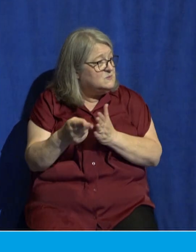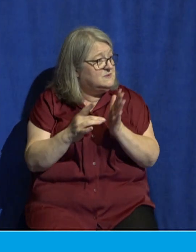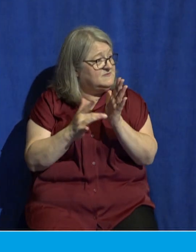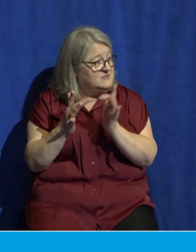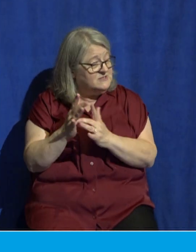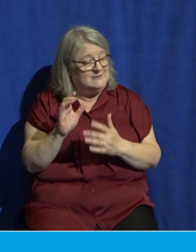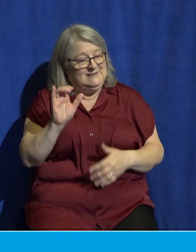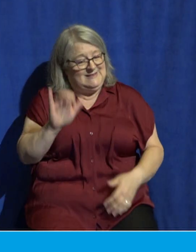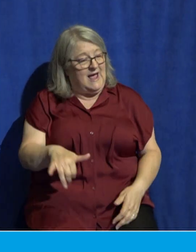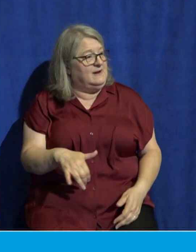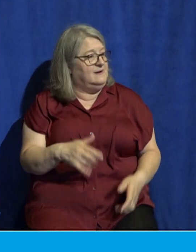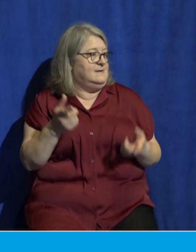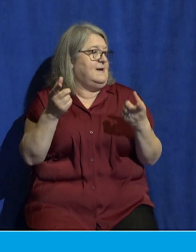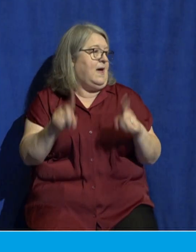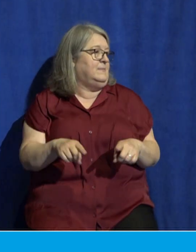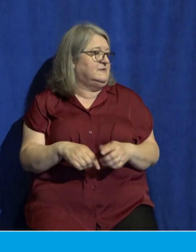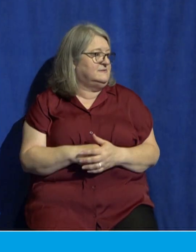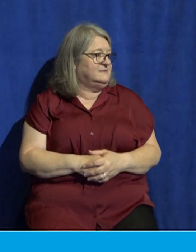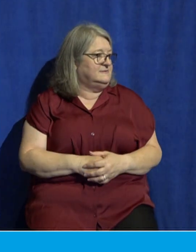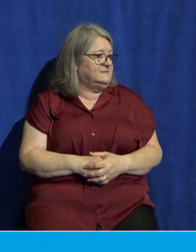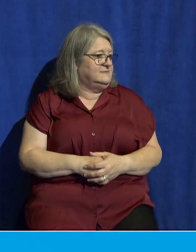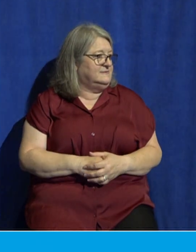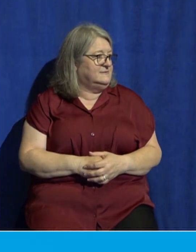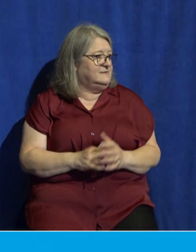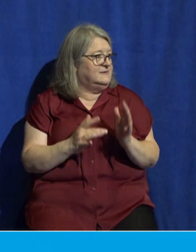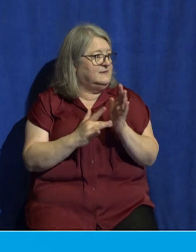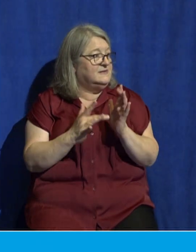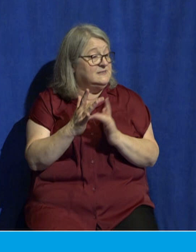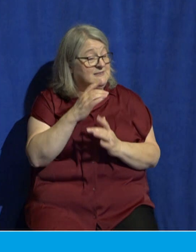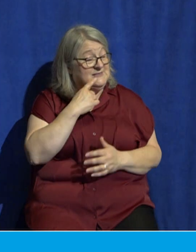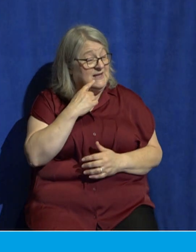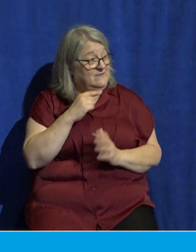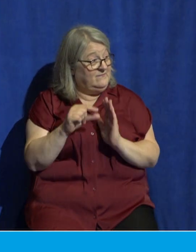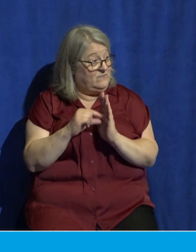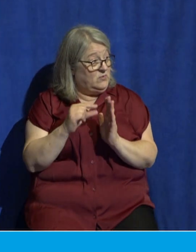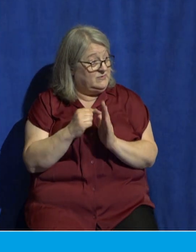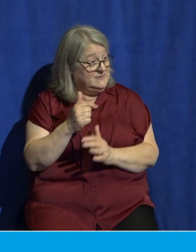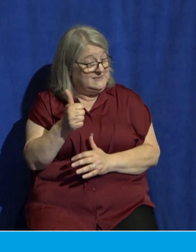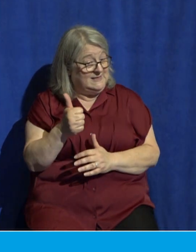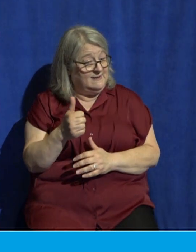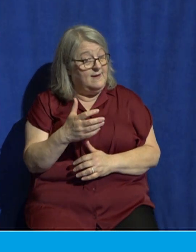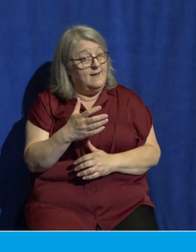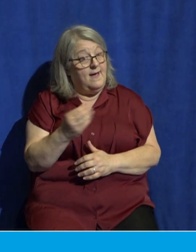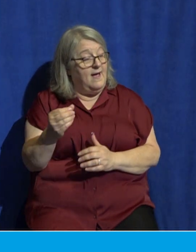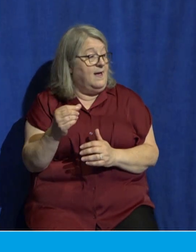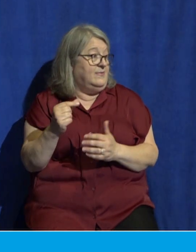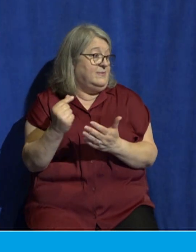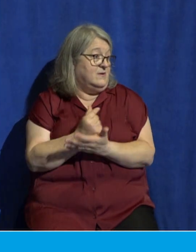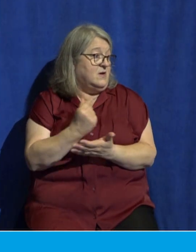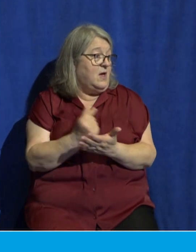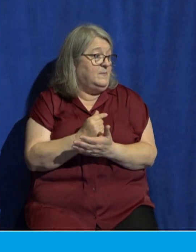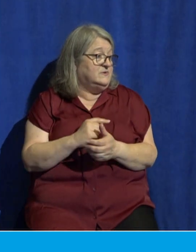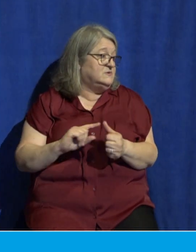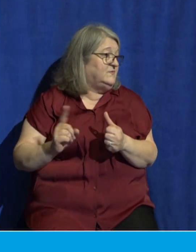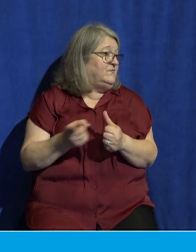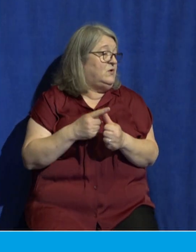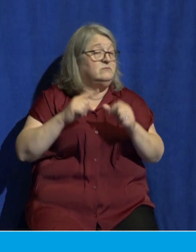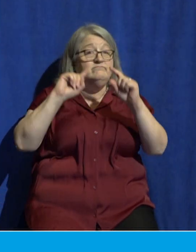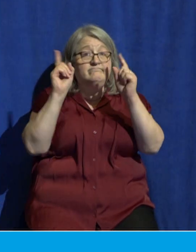what happened and Jesus said in verse 10 and the gospel must first be proclaimed to all nations